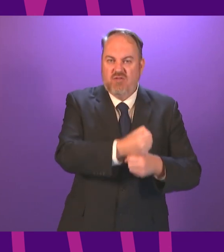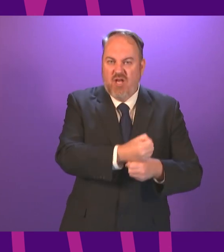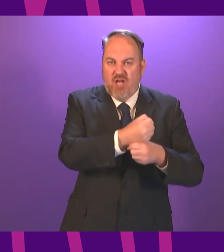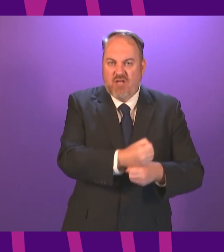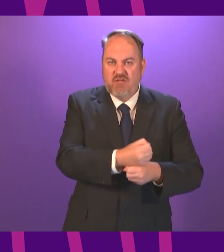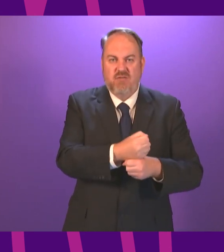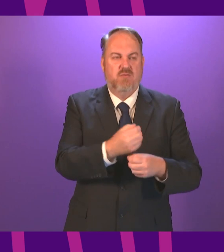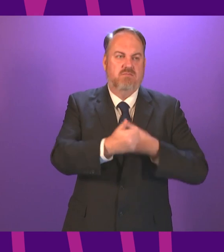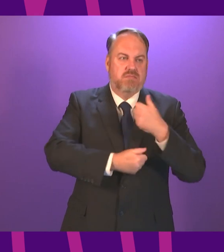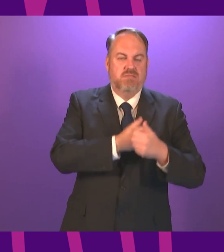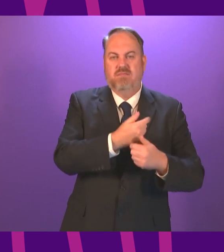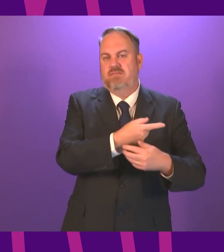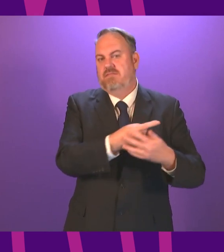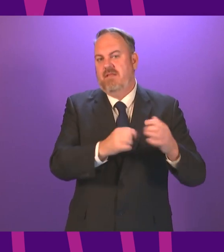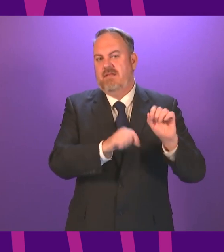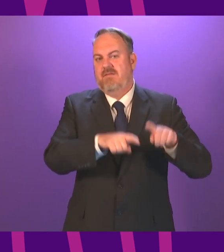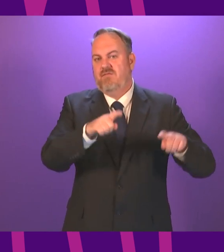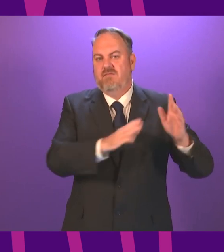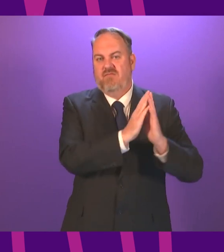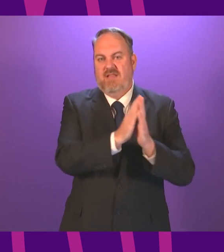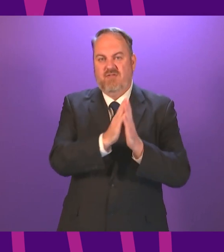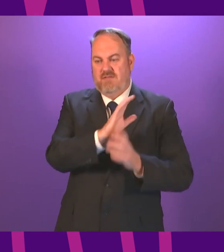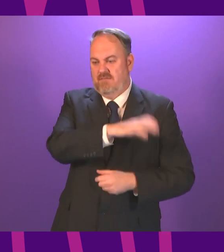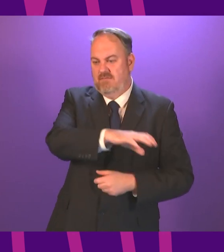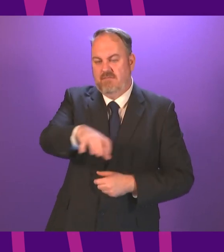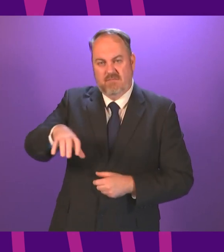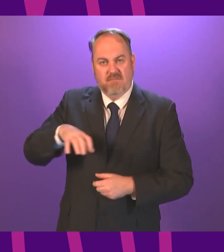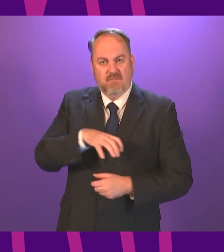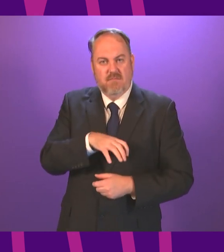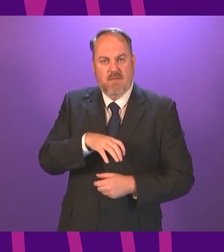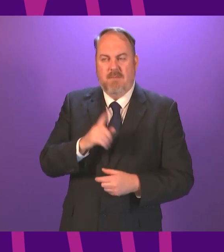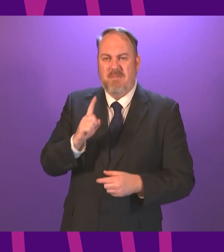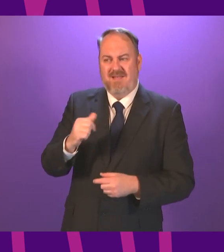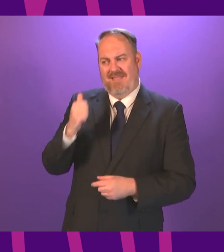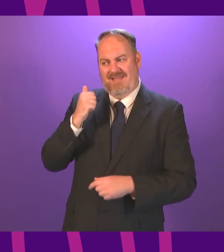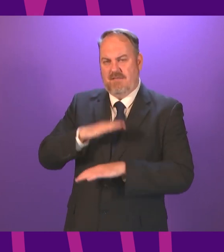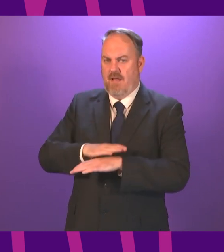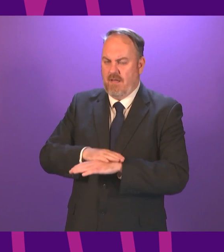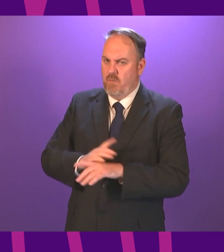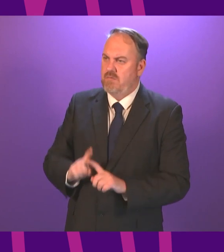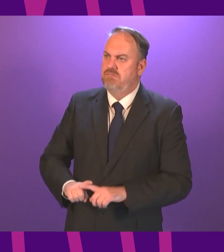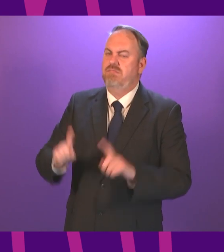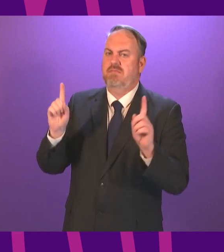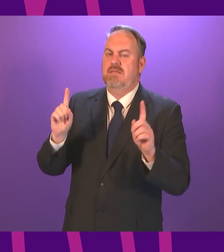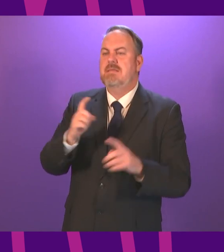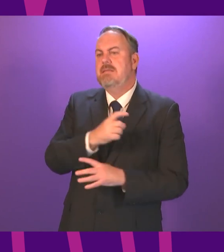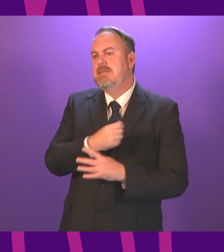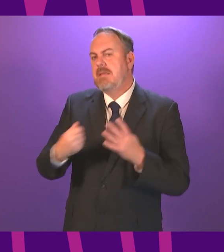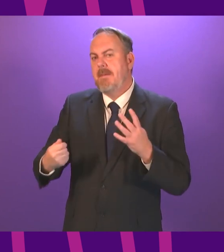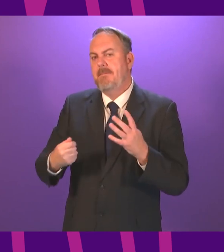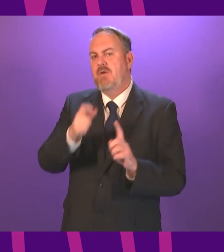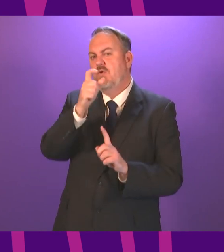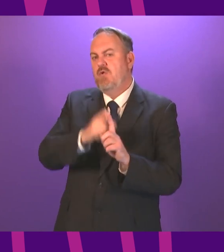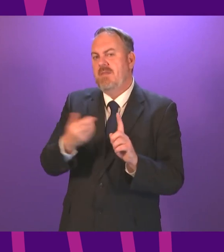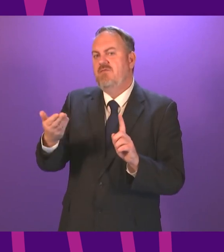these are all incredibly important in normal times but we have not been in normal times and I think it was inevitable that some human rights had to be temporarily